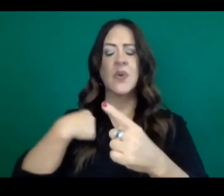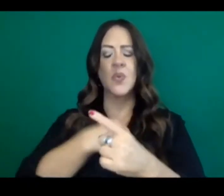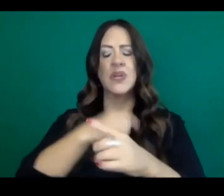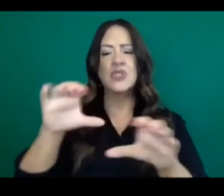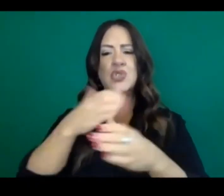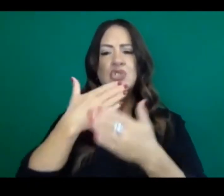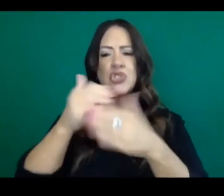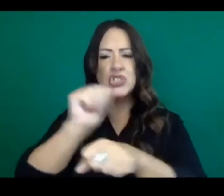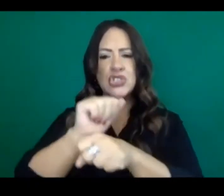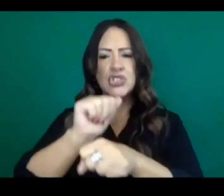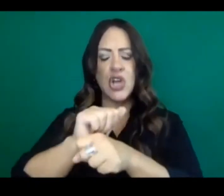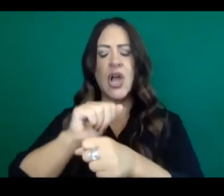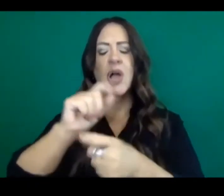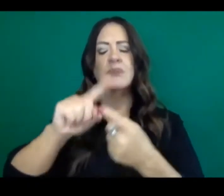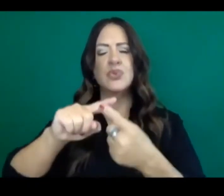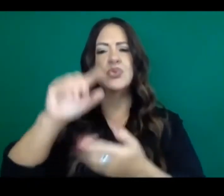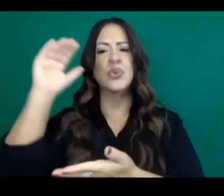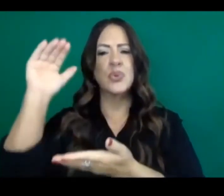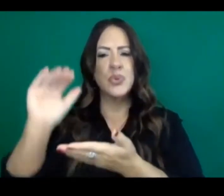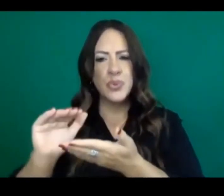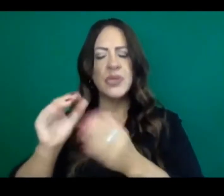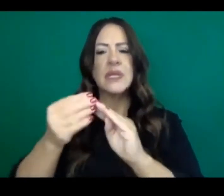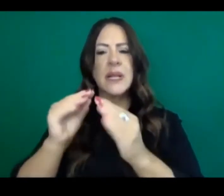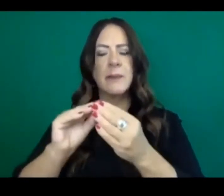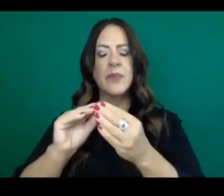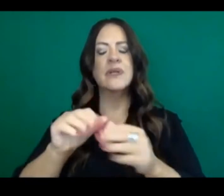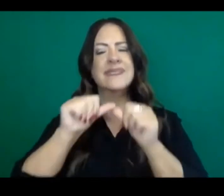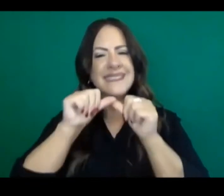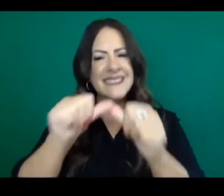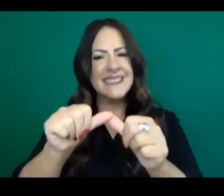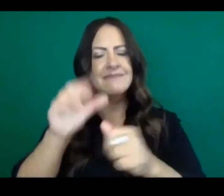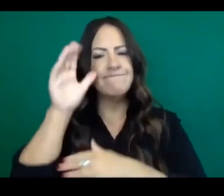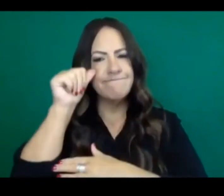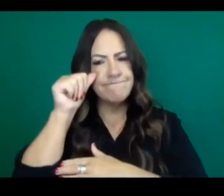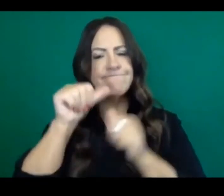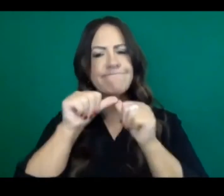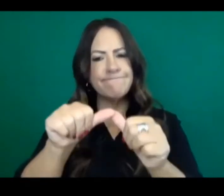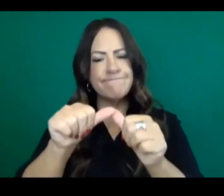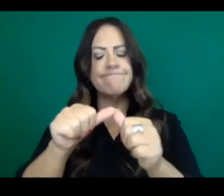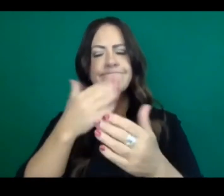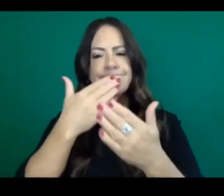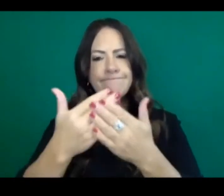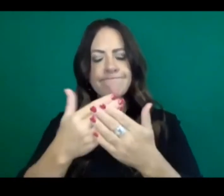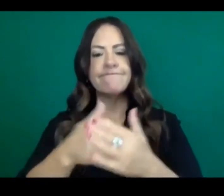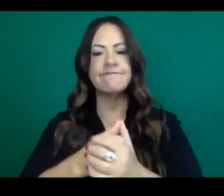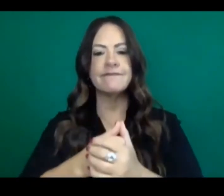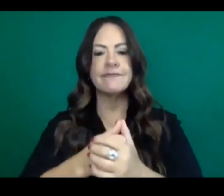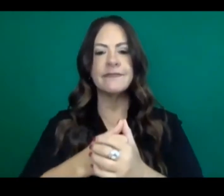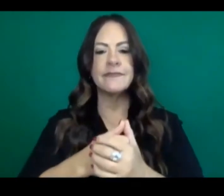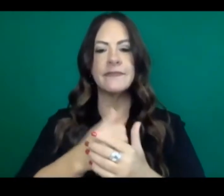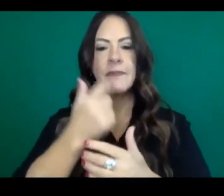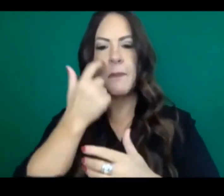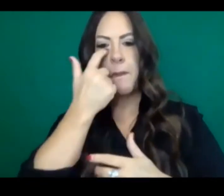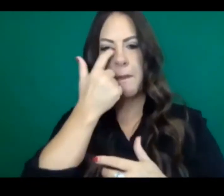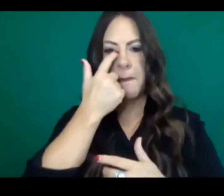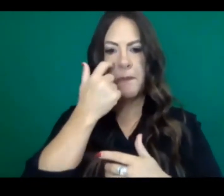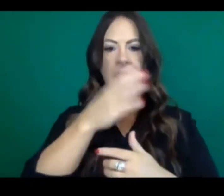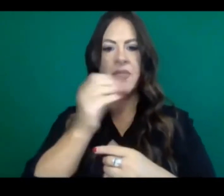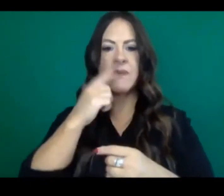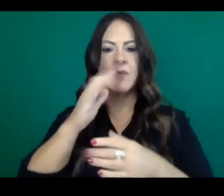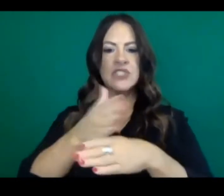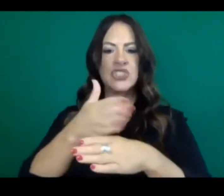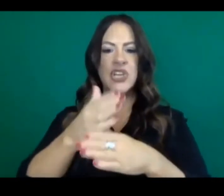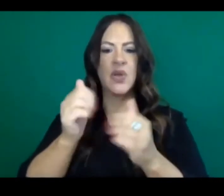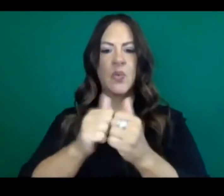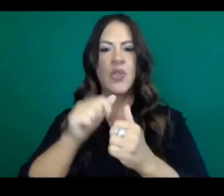guard. It's time to stay vigilant. And one of the things we really want to make sure we continue to communicate and share with all of you is